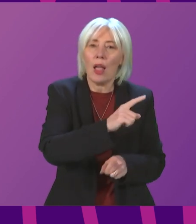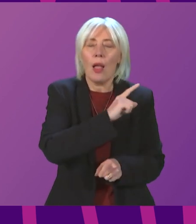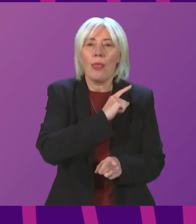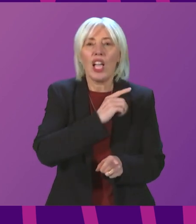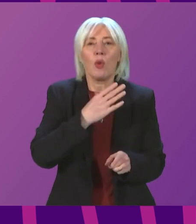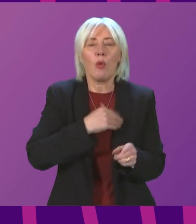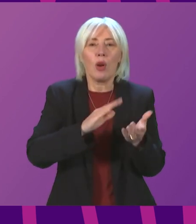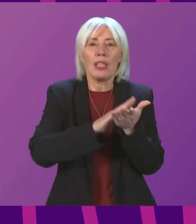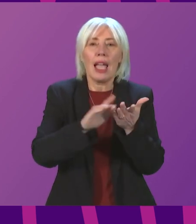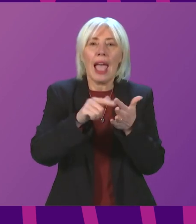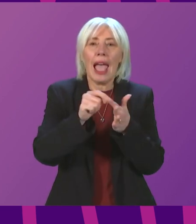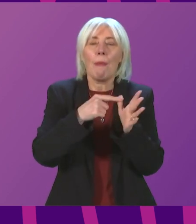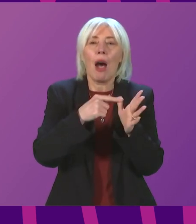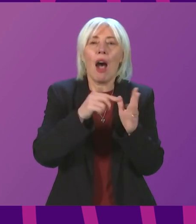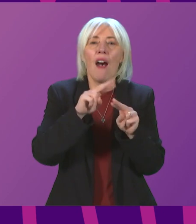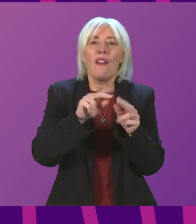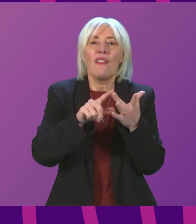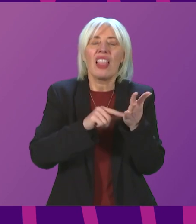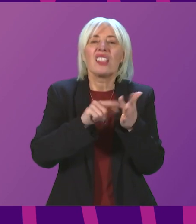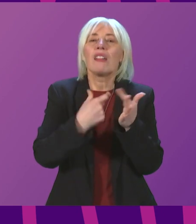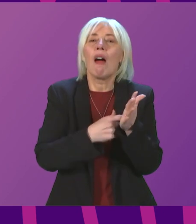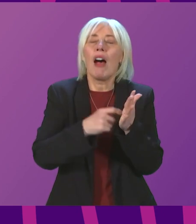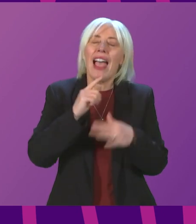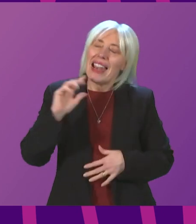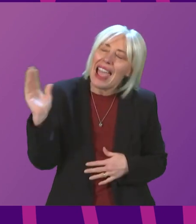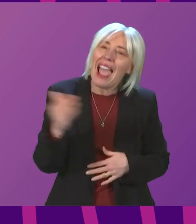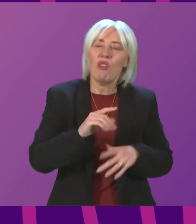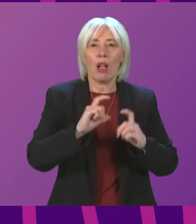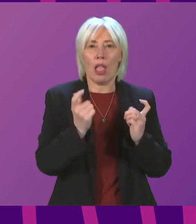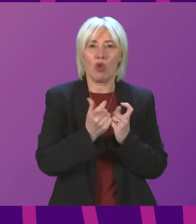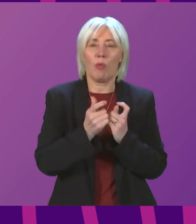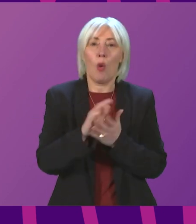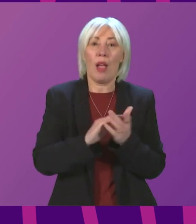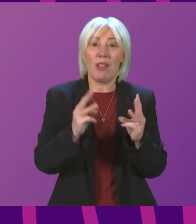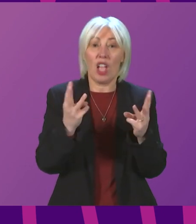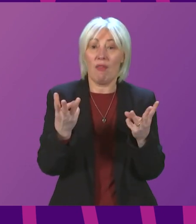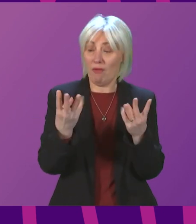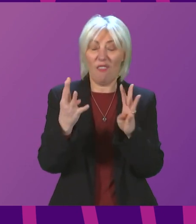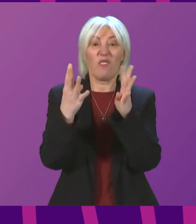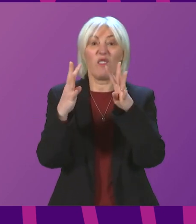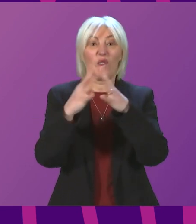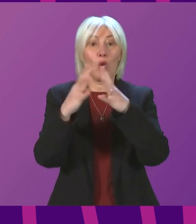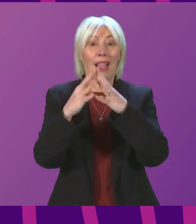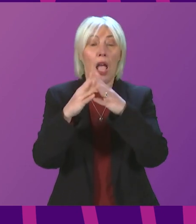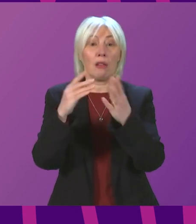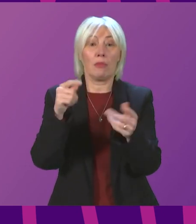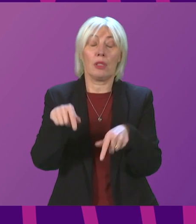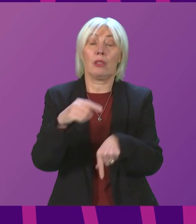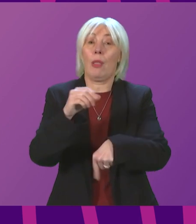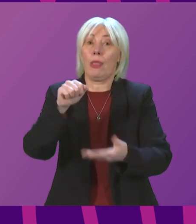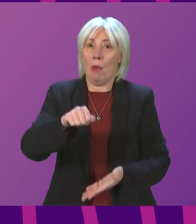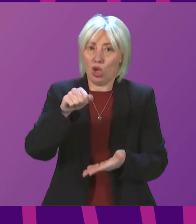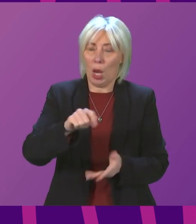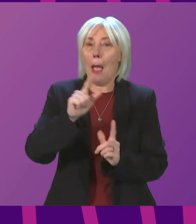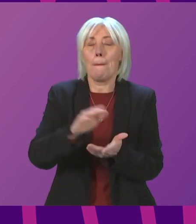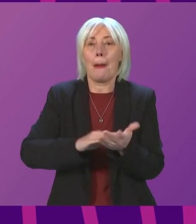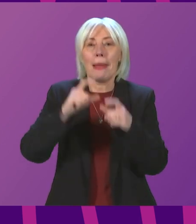in every classroom. This needs a fourfold increase in the budget and will also help to ensure that masks can be removed.